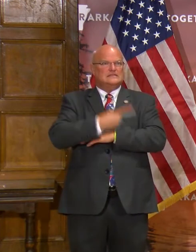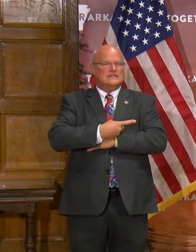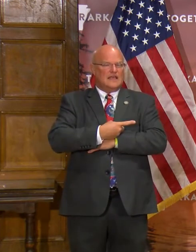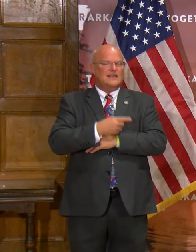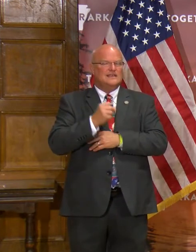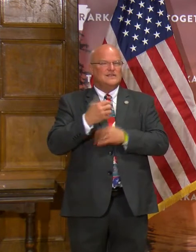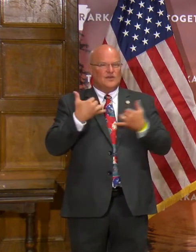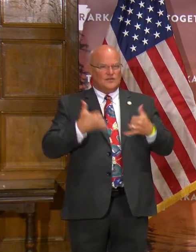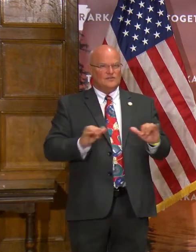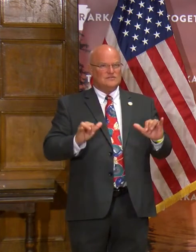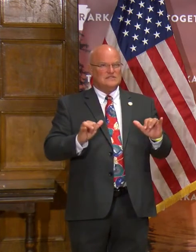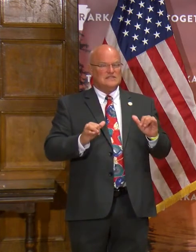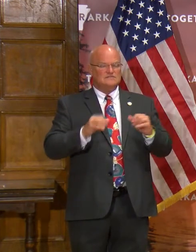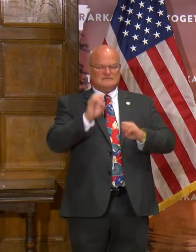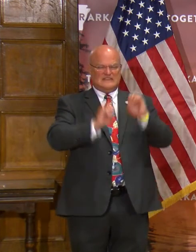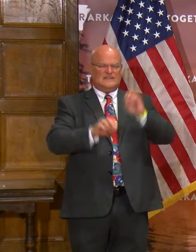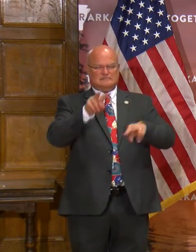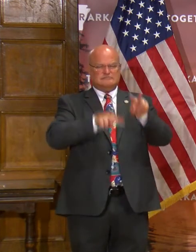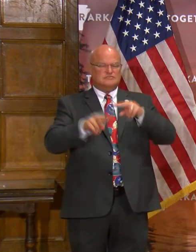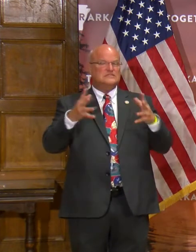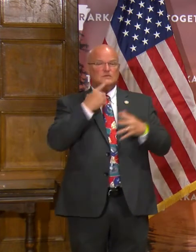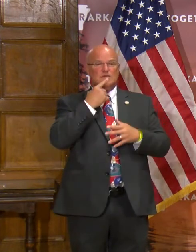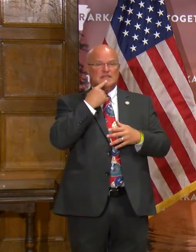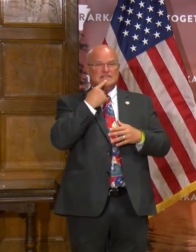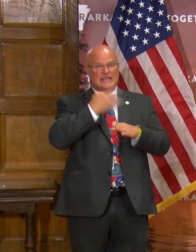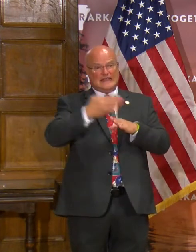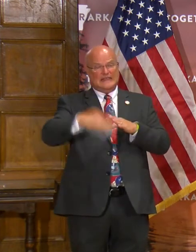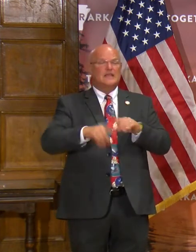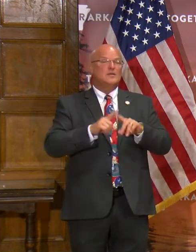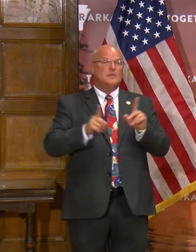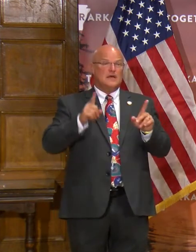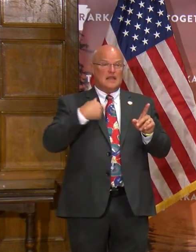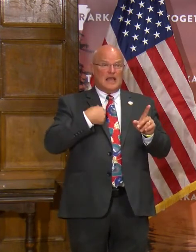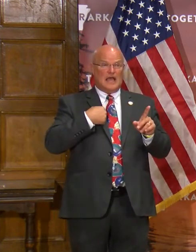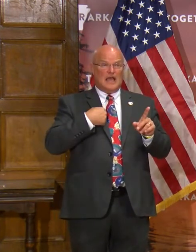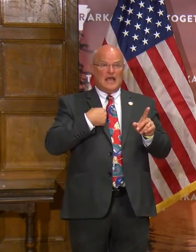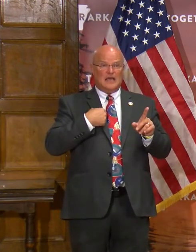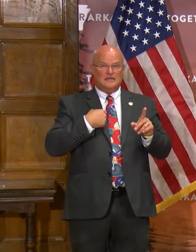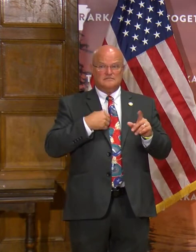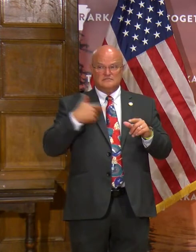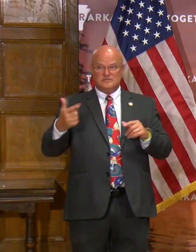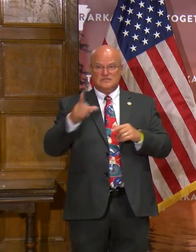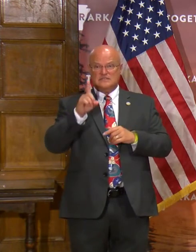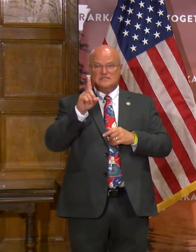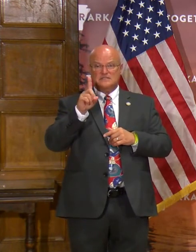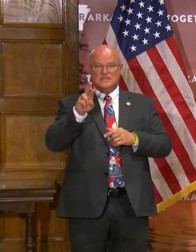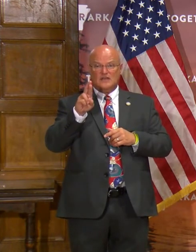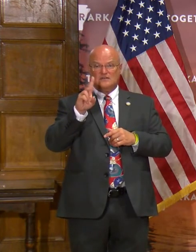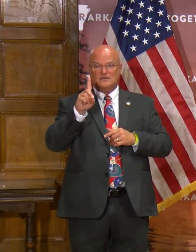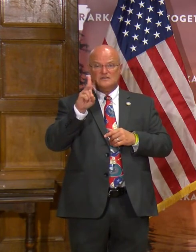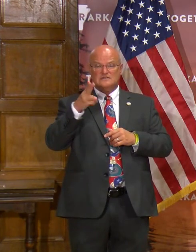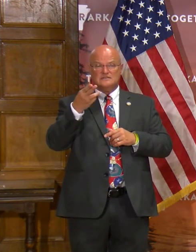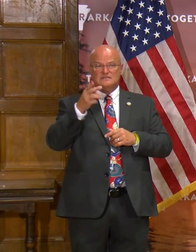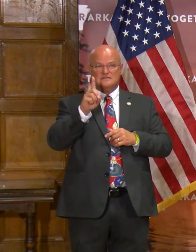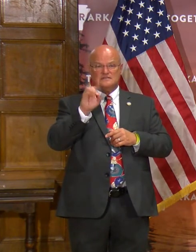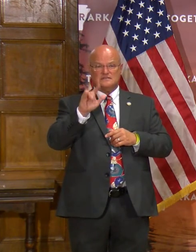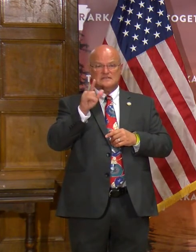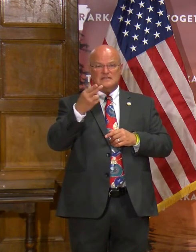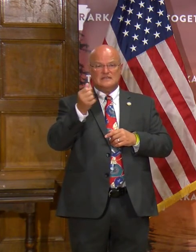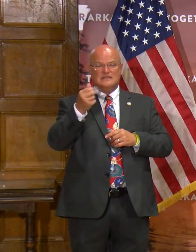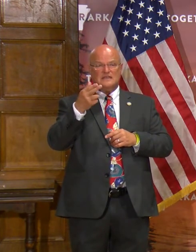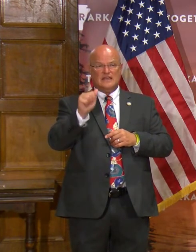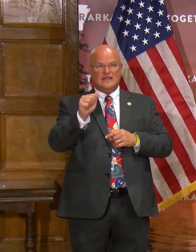And so they're still evaluating that. We'll see what they say in the end. But I should defer to Dr. Delahaye. Do you have any comment on